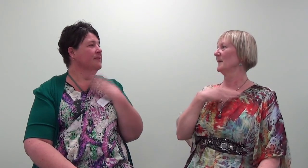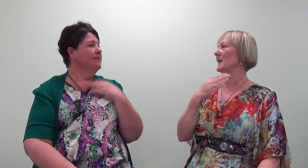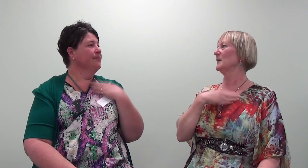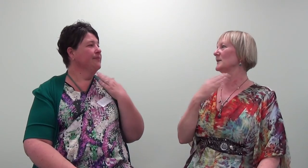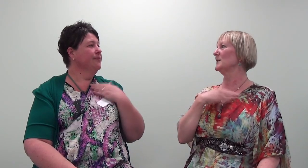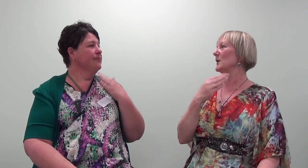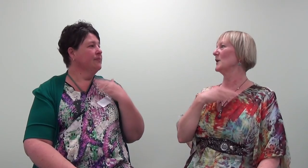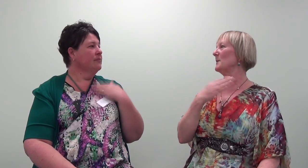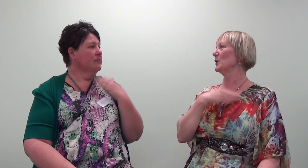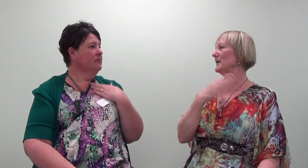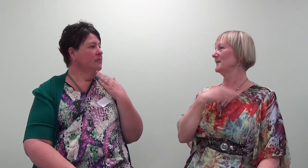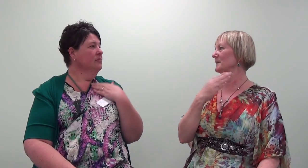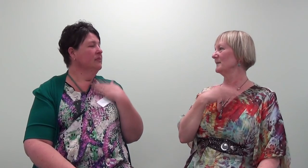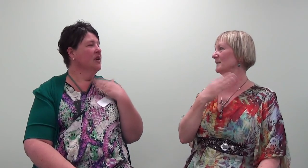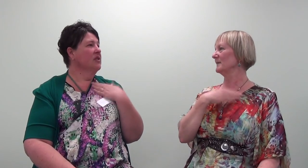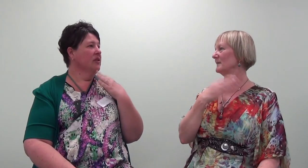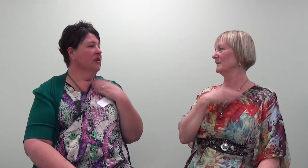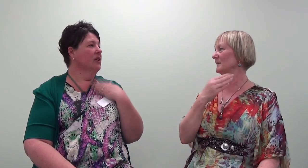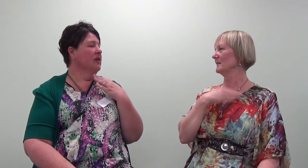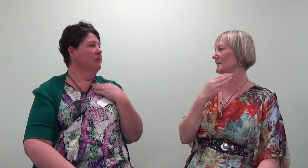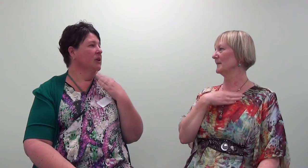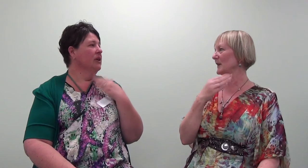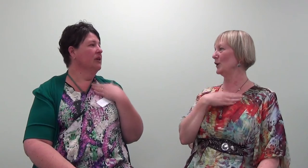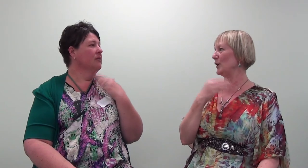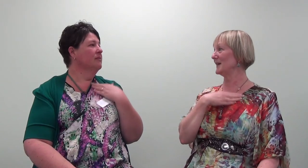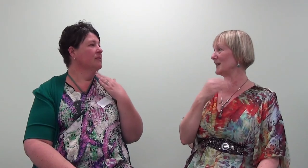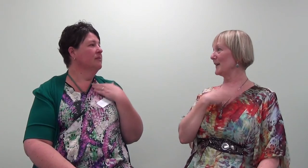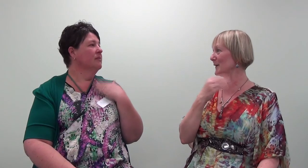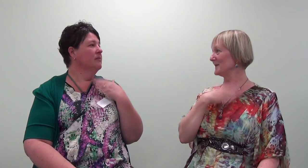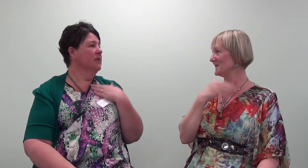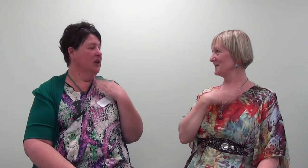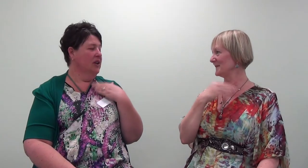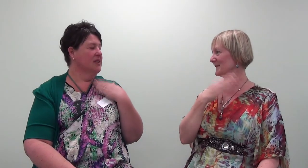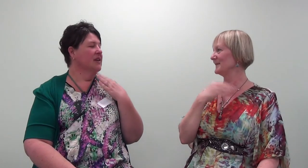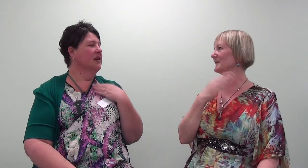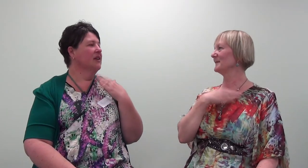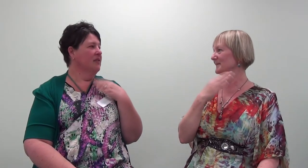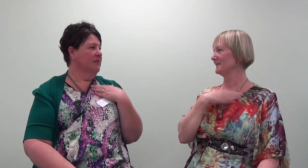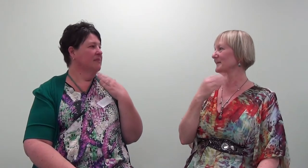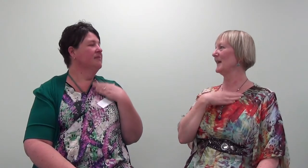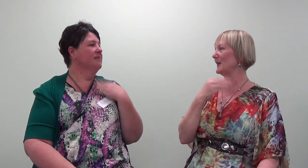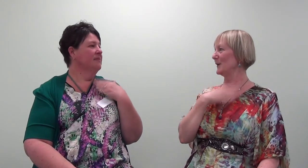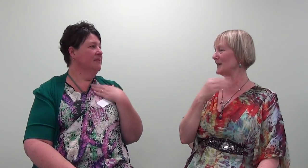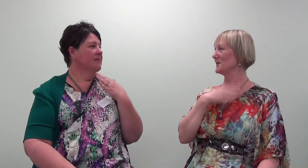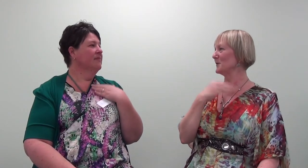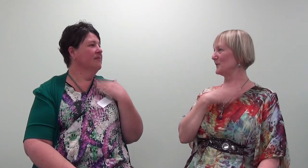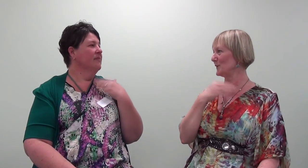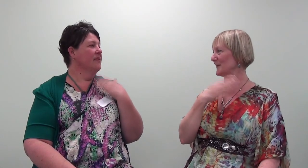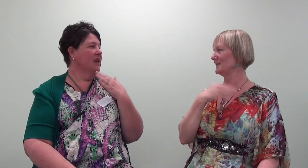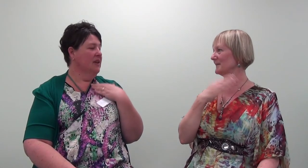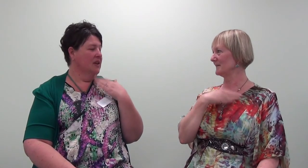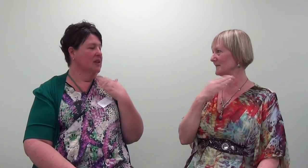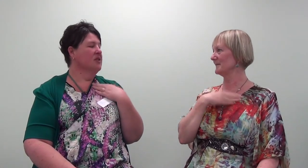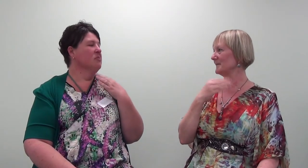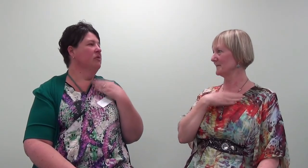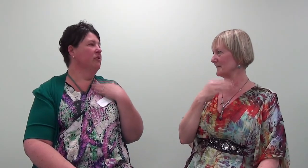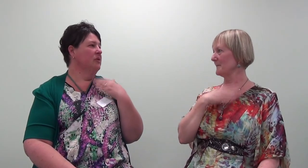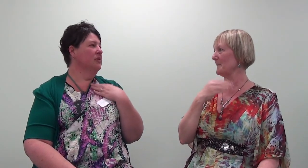And just know that I'm learning. And just know that I'm learning. Learning to let go. Learning to let go. Learning And learning to move forward. Learning to move forward. forward.